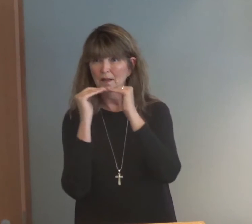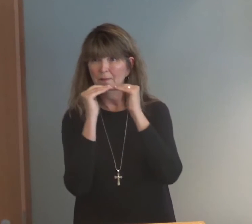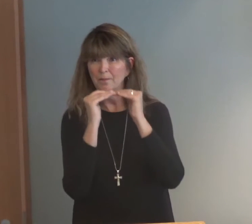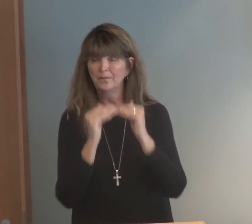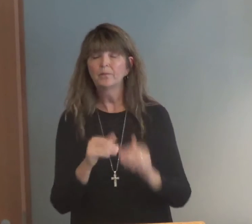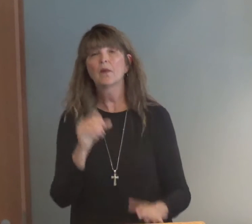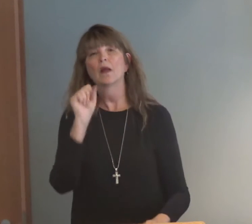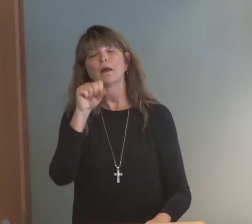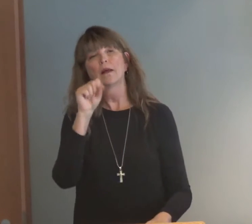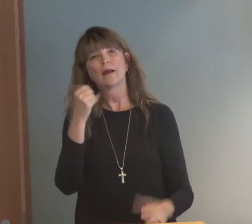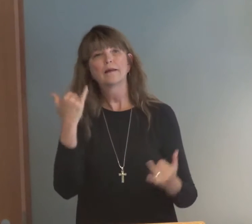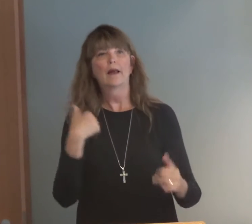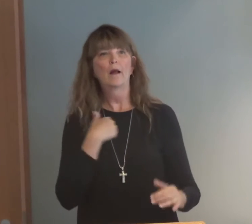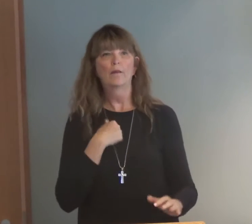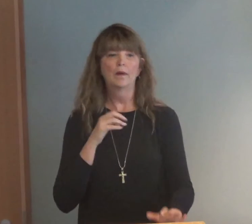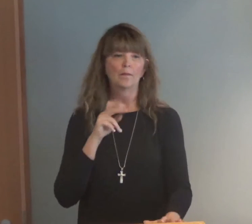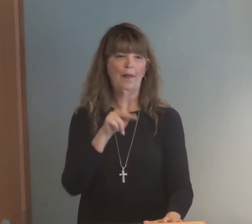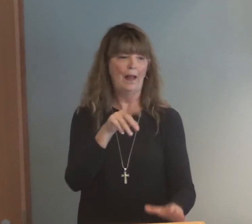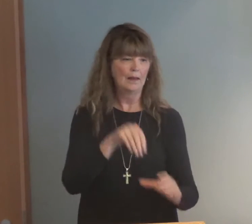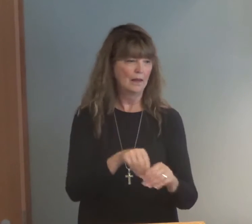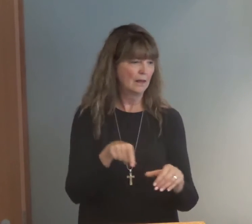Because through independence we find more equality.